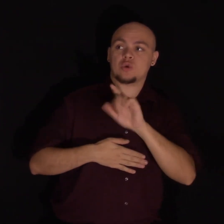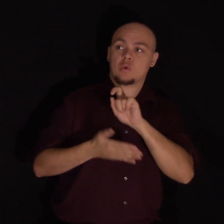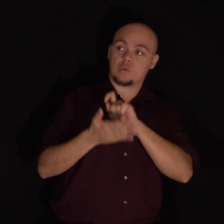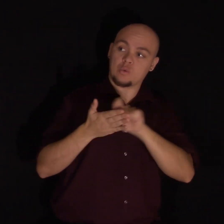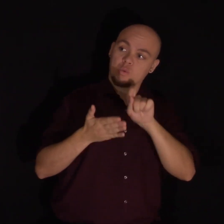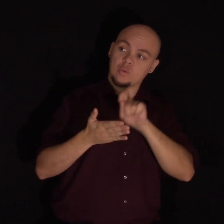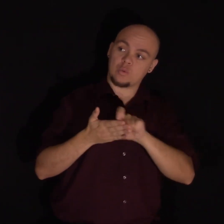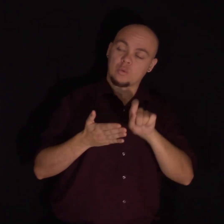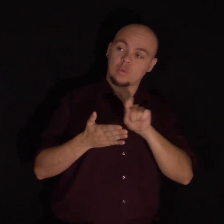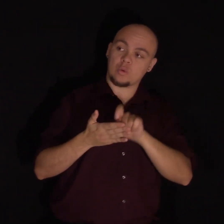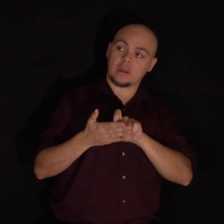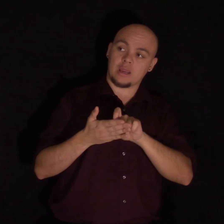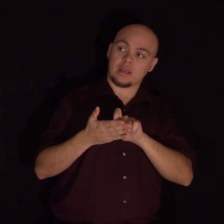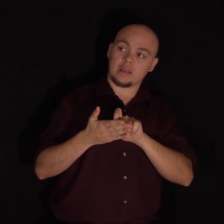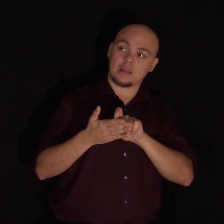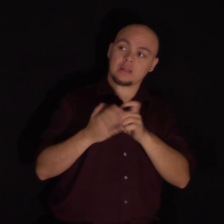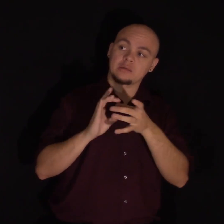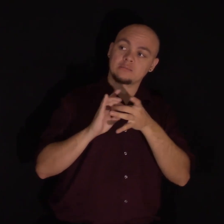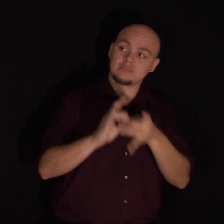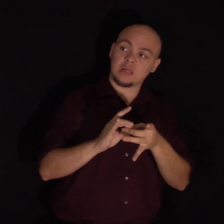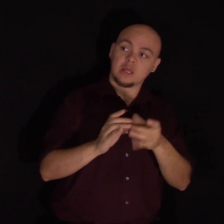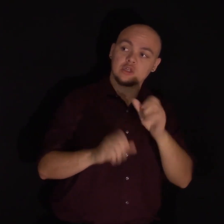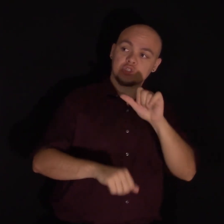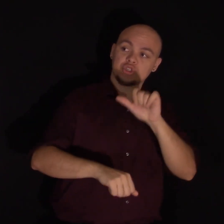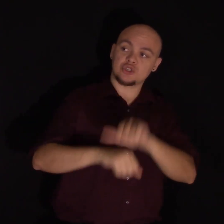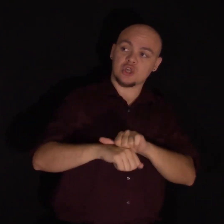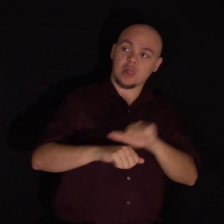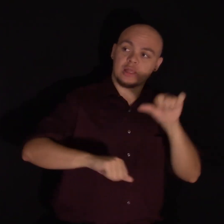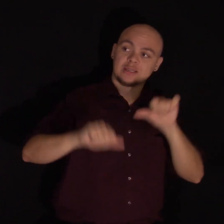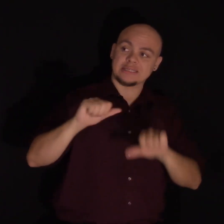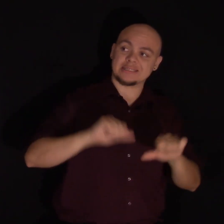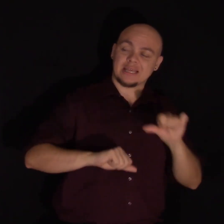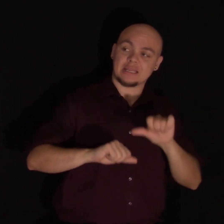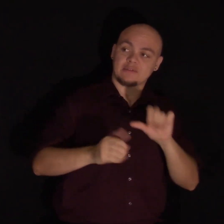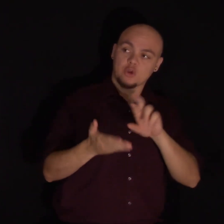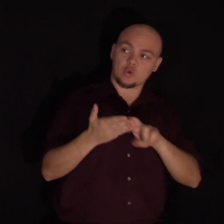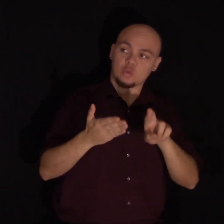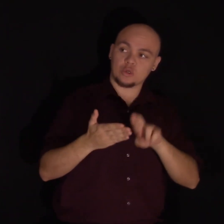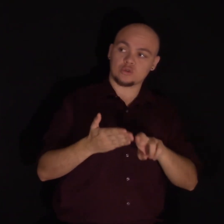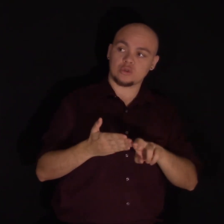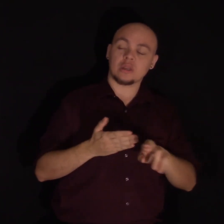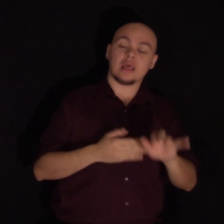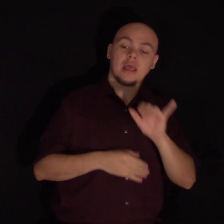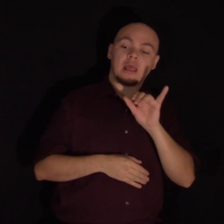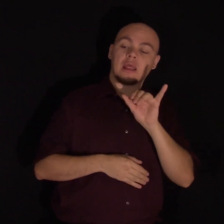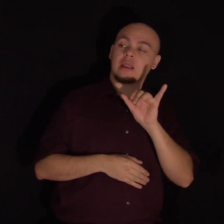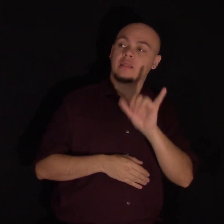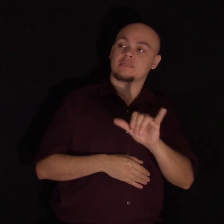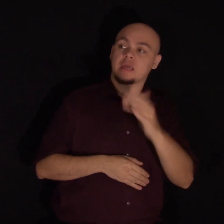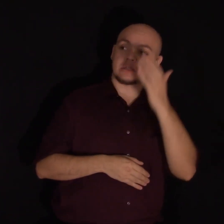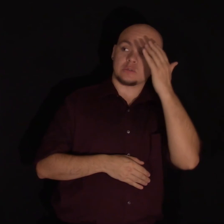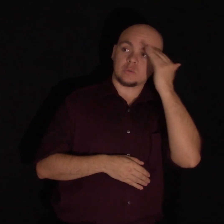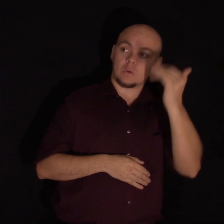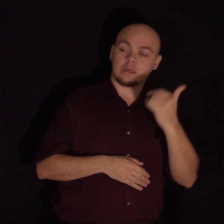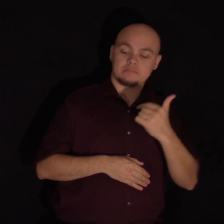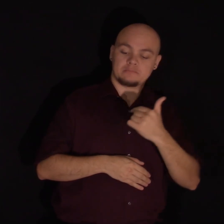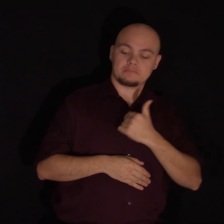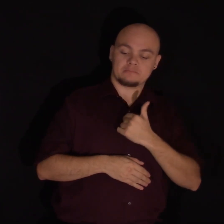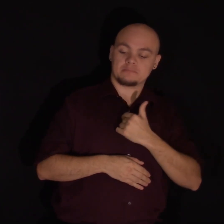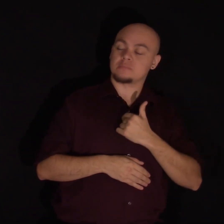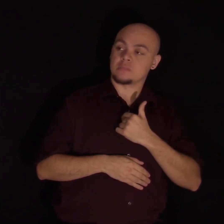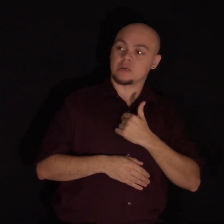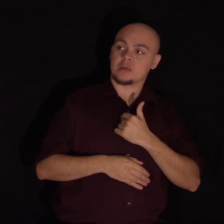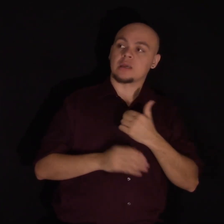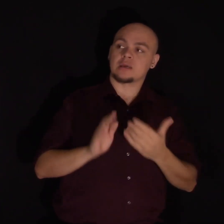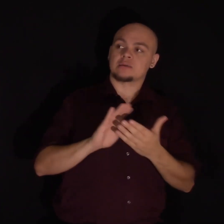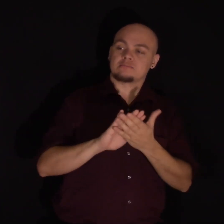is based on solid scientific research, and that's why I decided to put it into